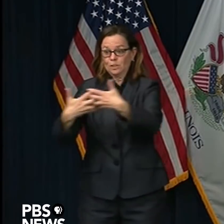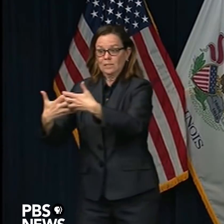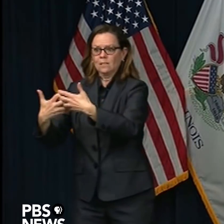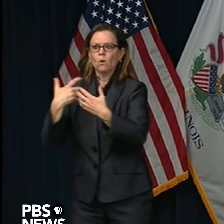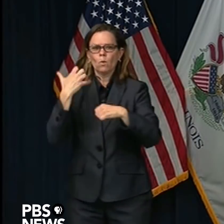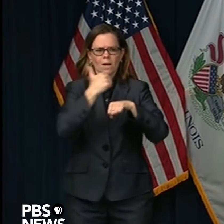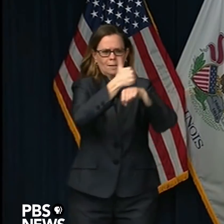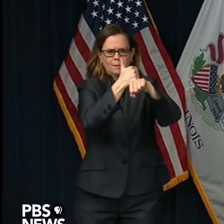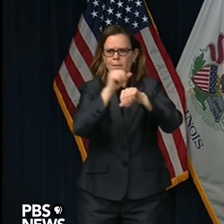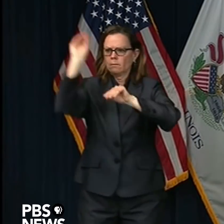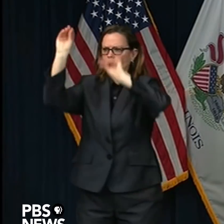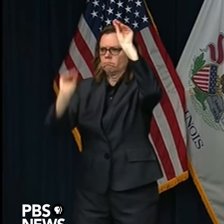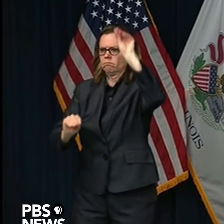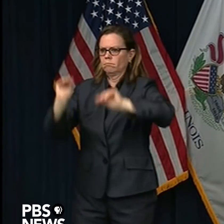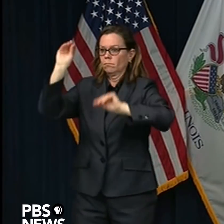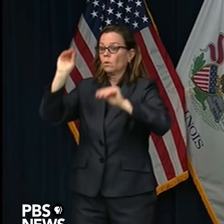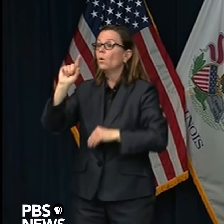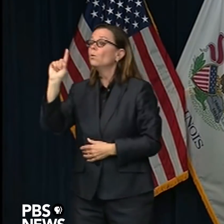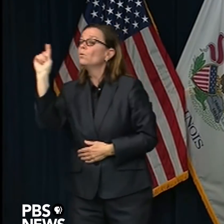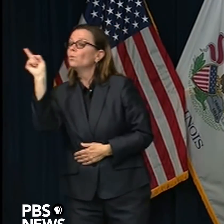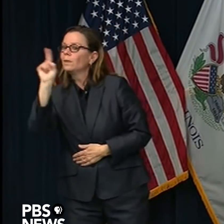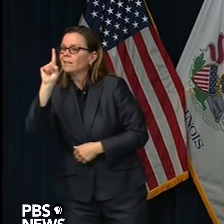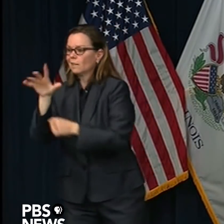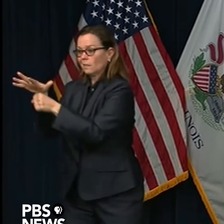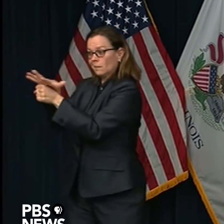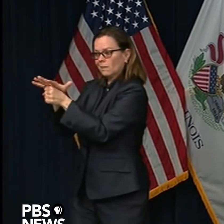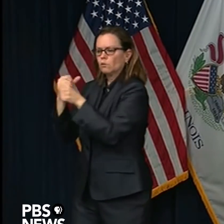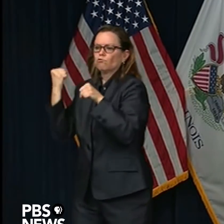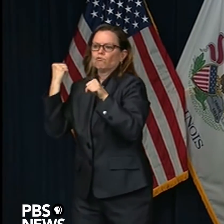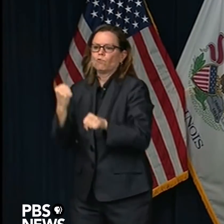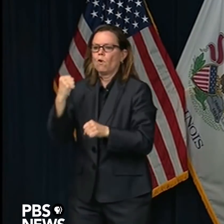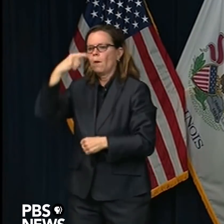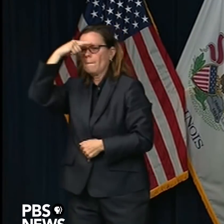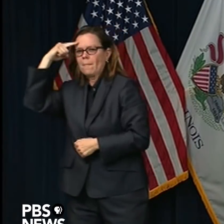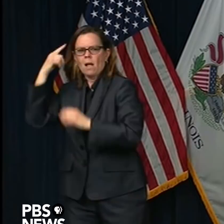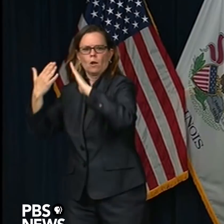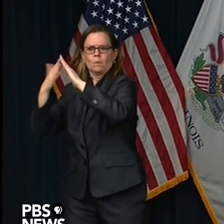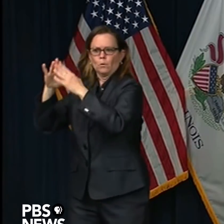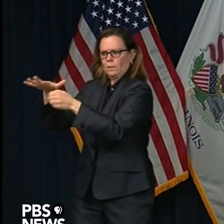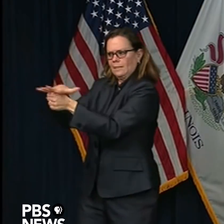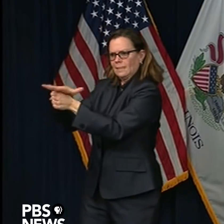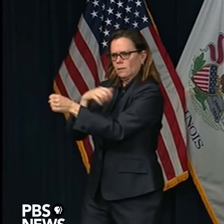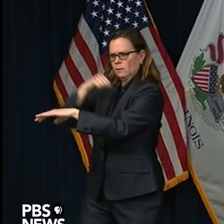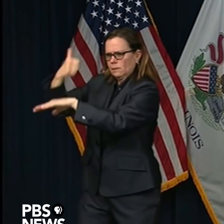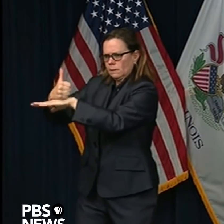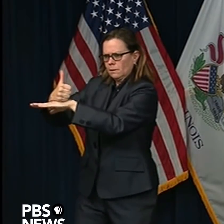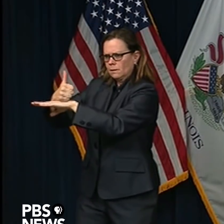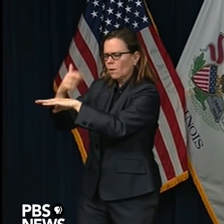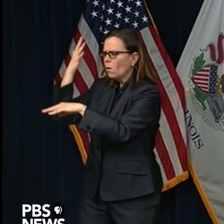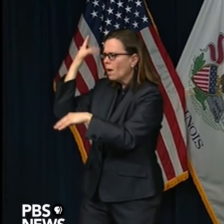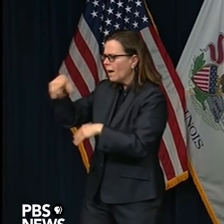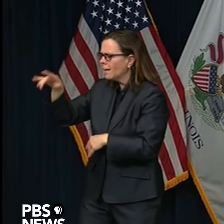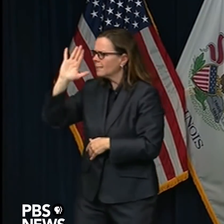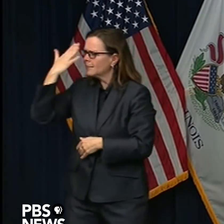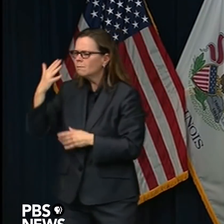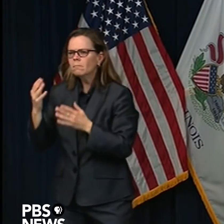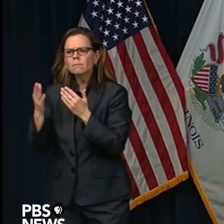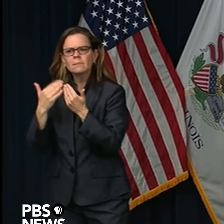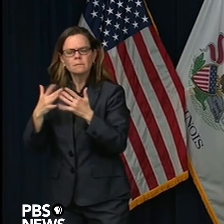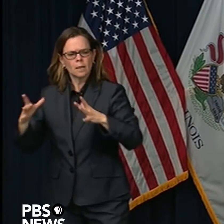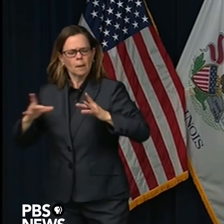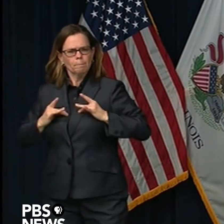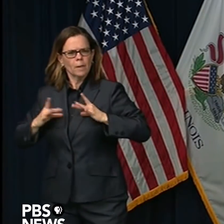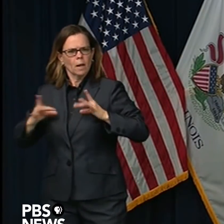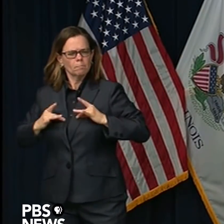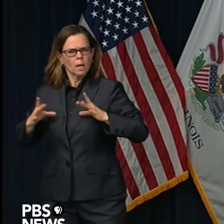particularly African-American communities, where people, we have more vulnerability than others. We were hearing from the mayor also this morning about the money